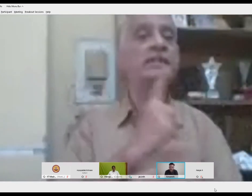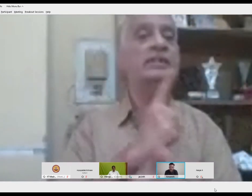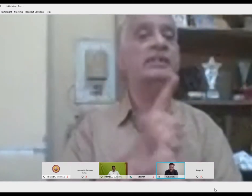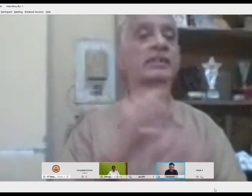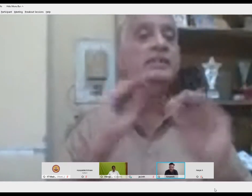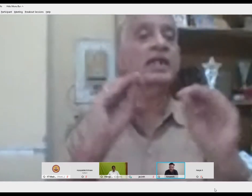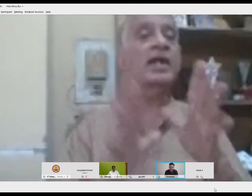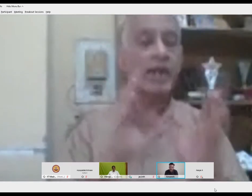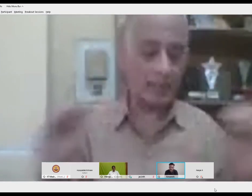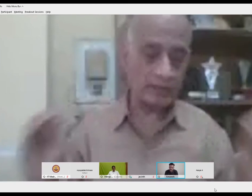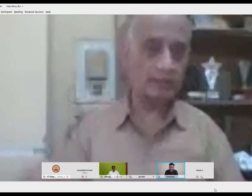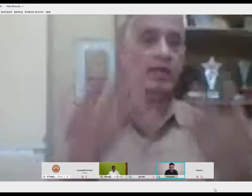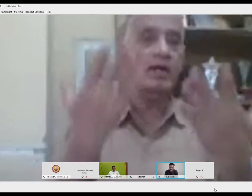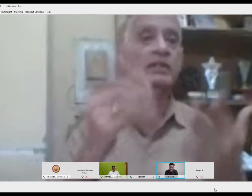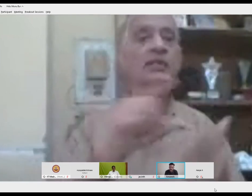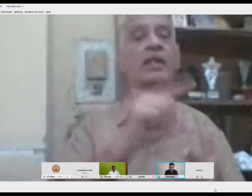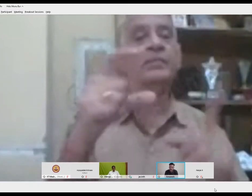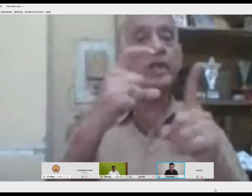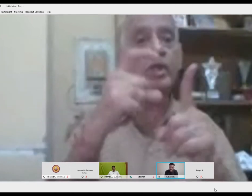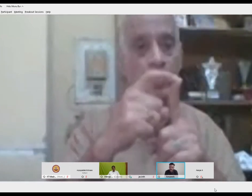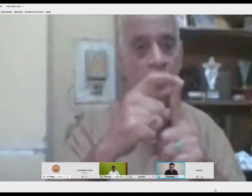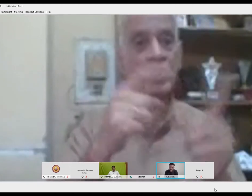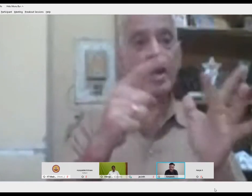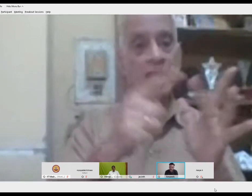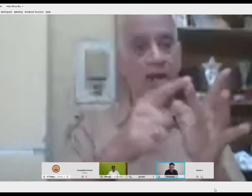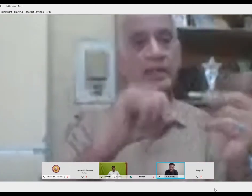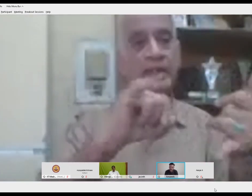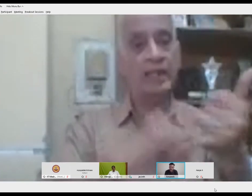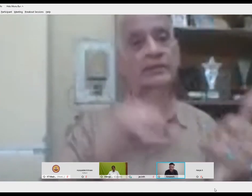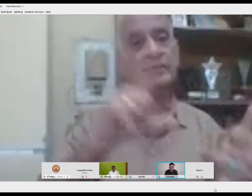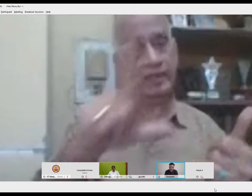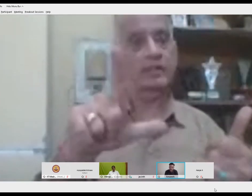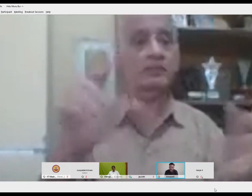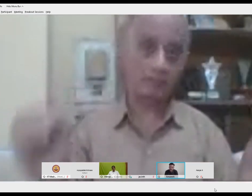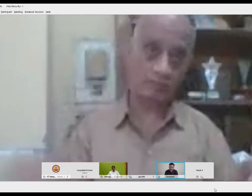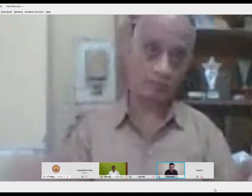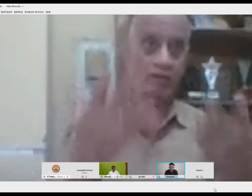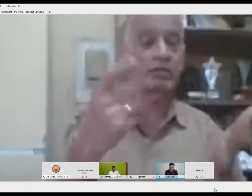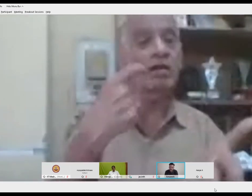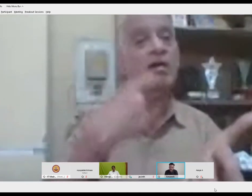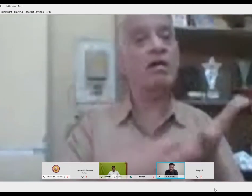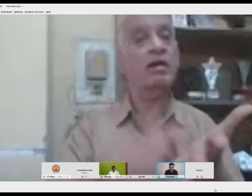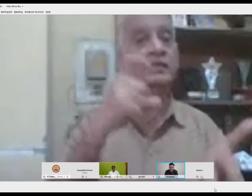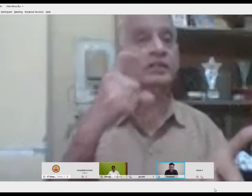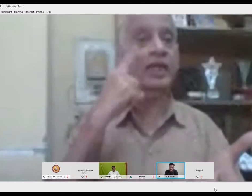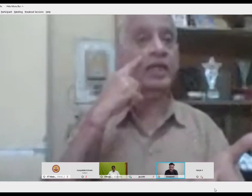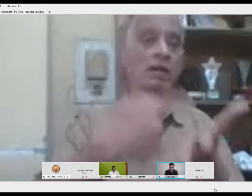years of work, we published the dictionary and also started the